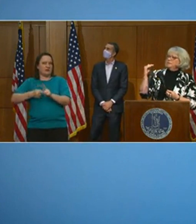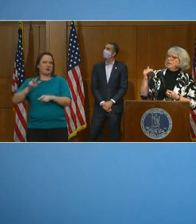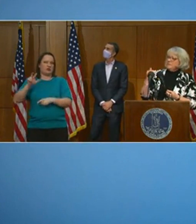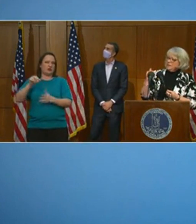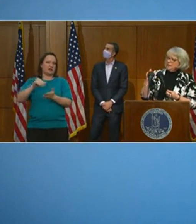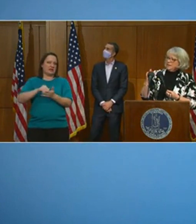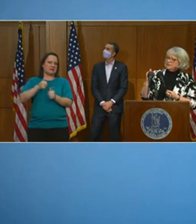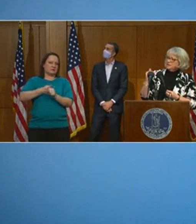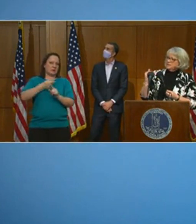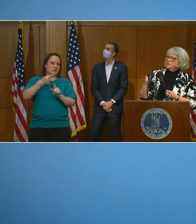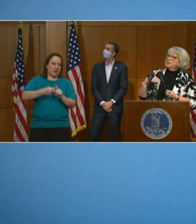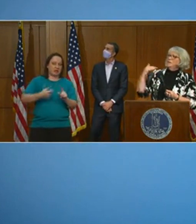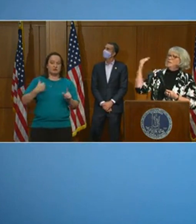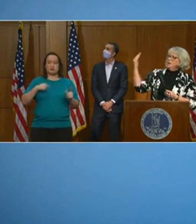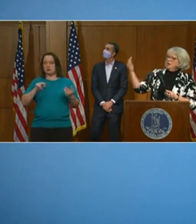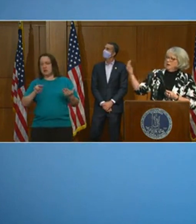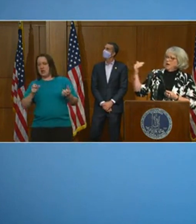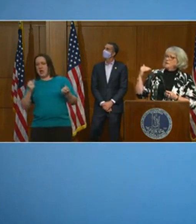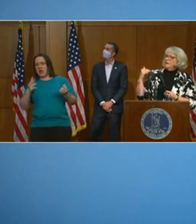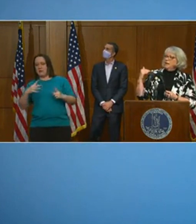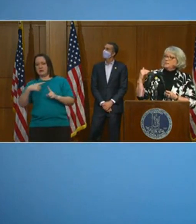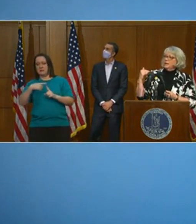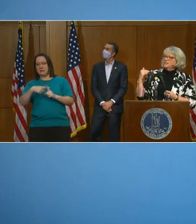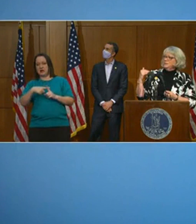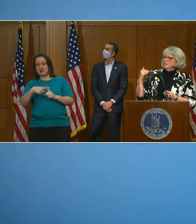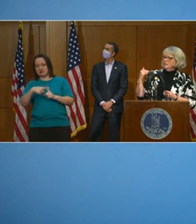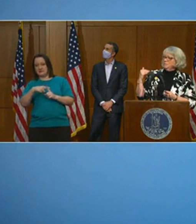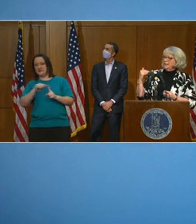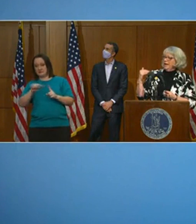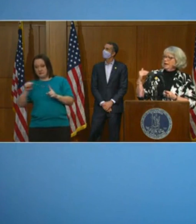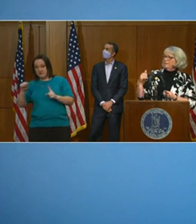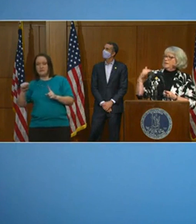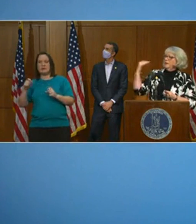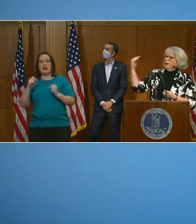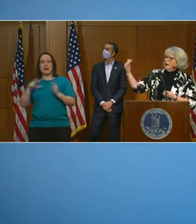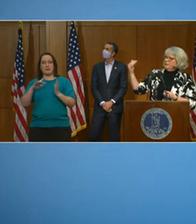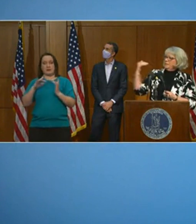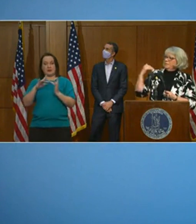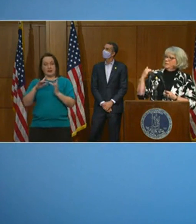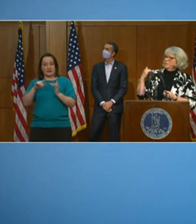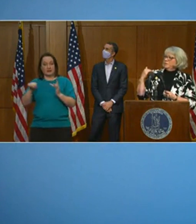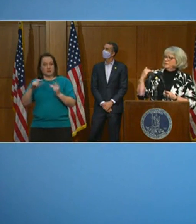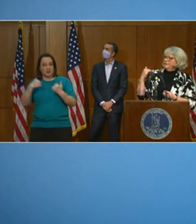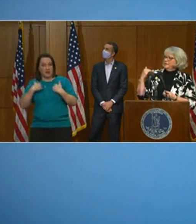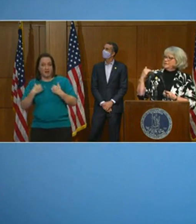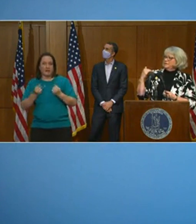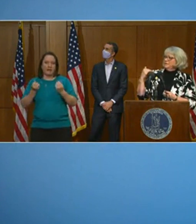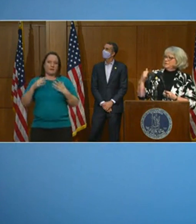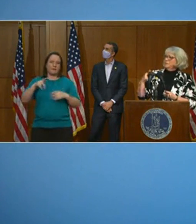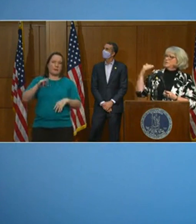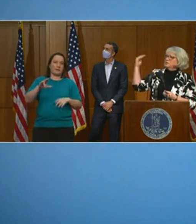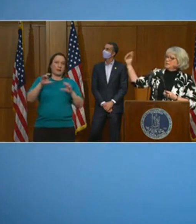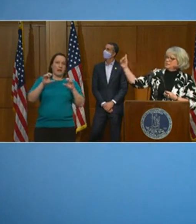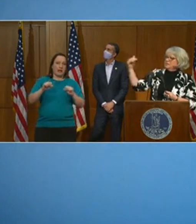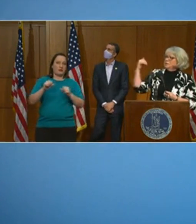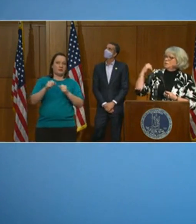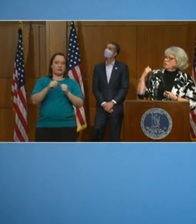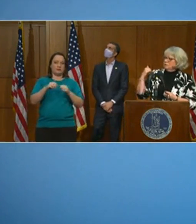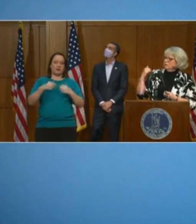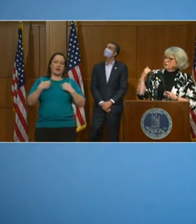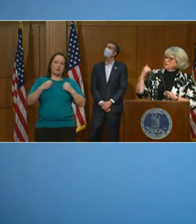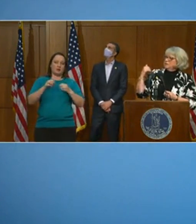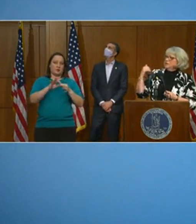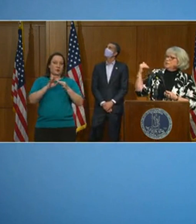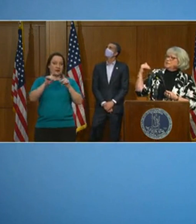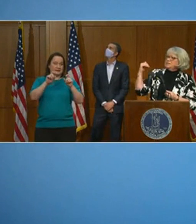say, okay, if we've got that many cases, then how many contacts do we think we might have? How many public health coordinated tests did we do? What's our testing goal?